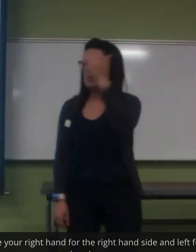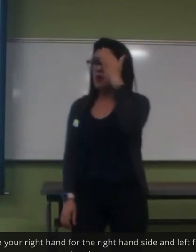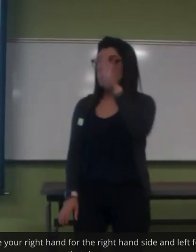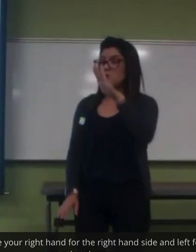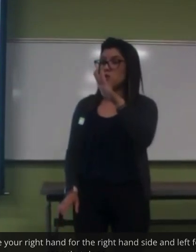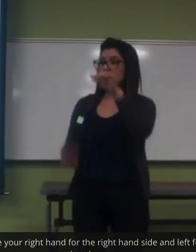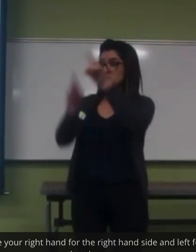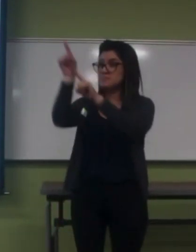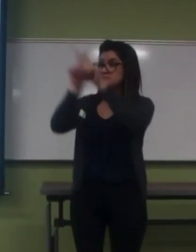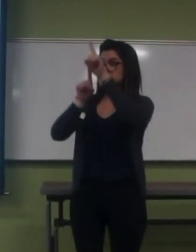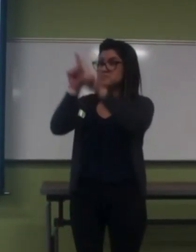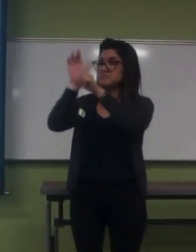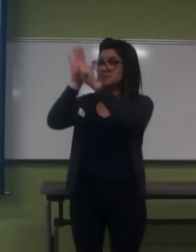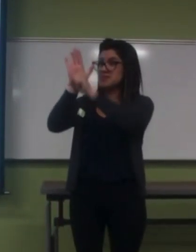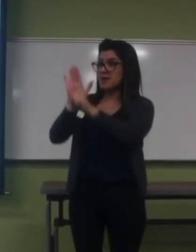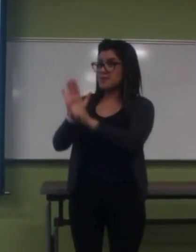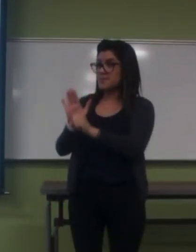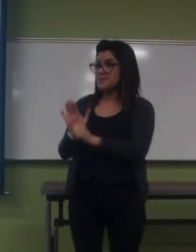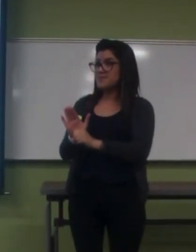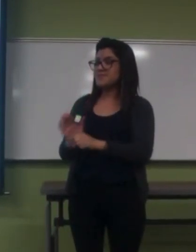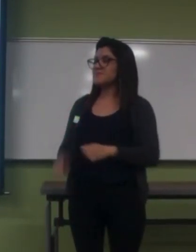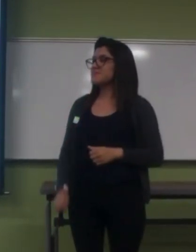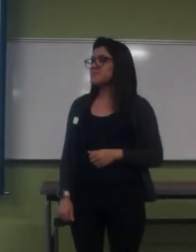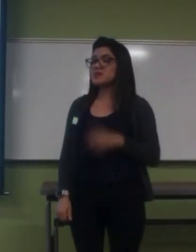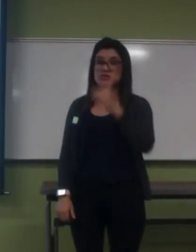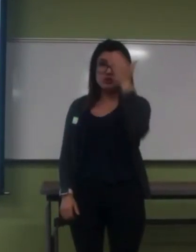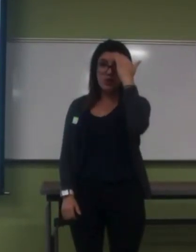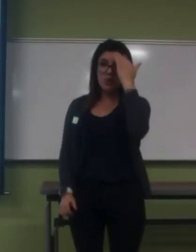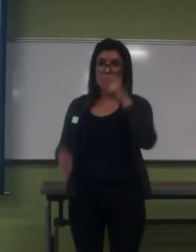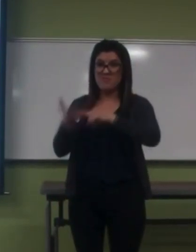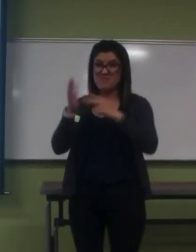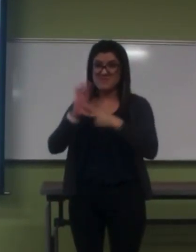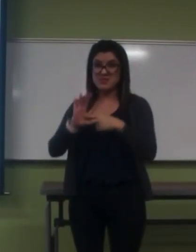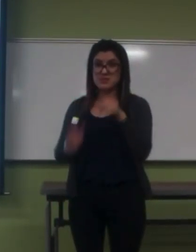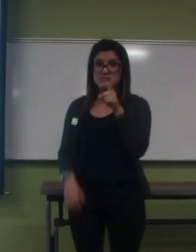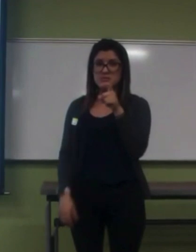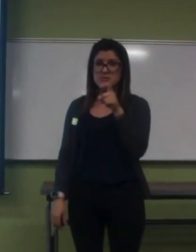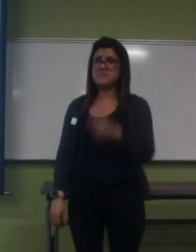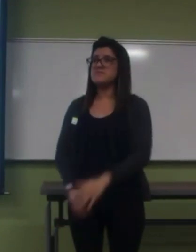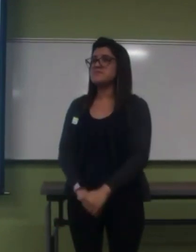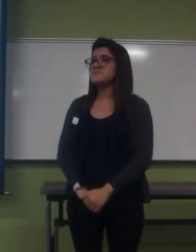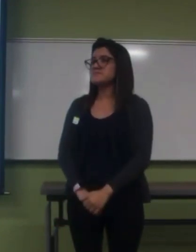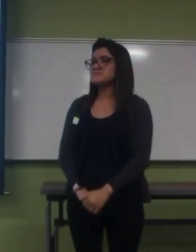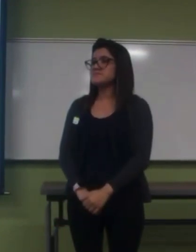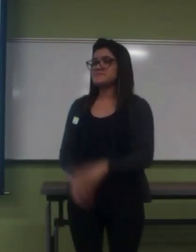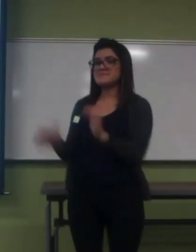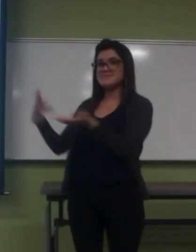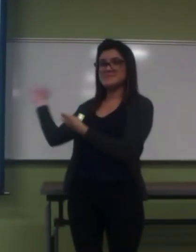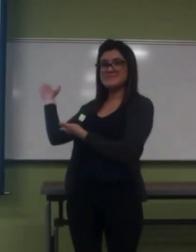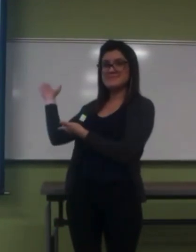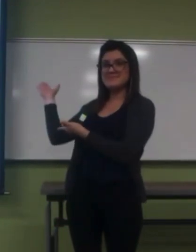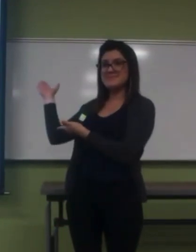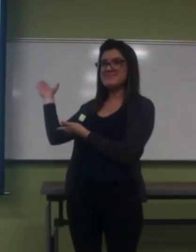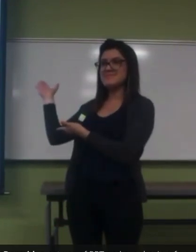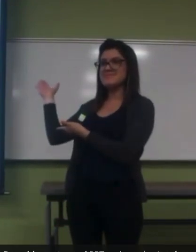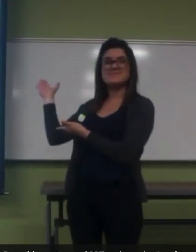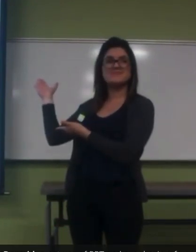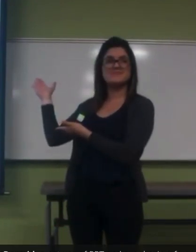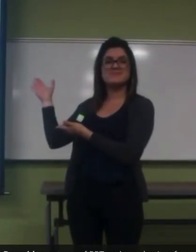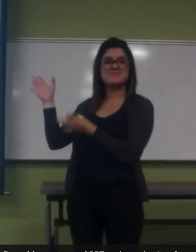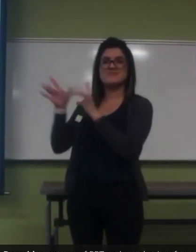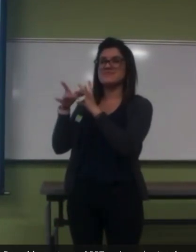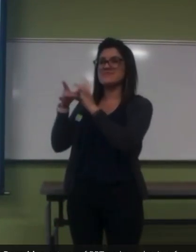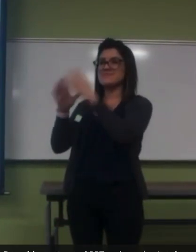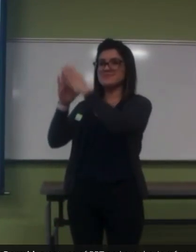zodiac signs? Do you know what a zodiac sign is? No. Well, according to the birth